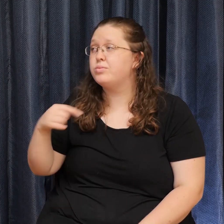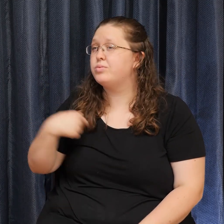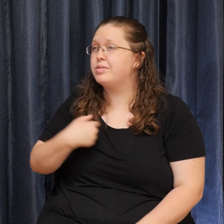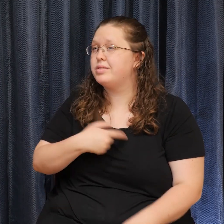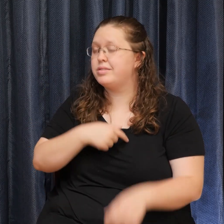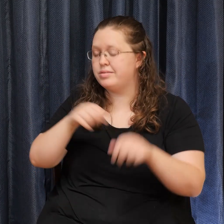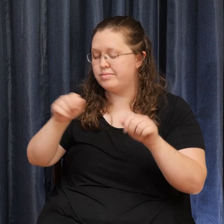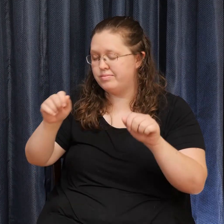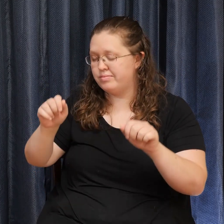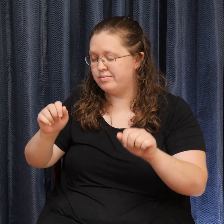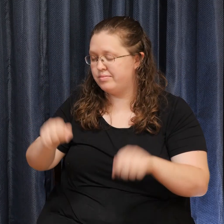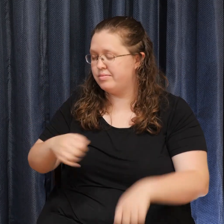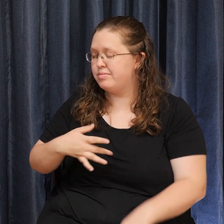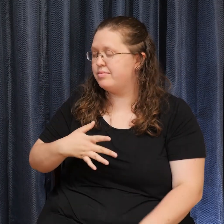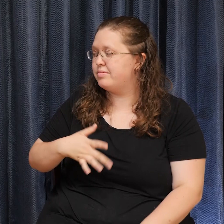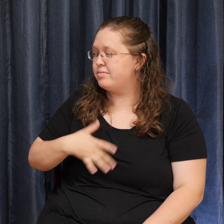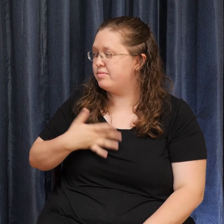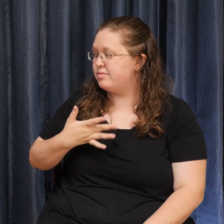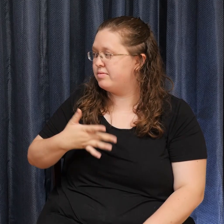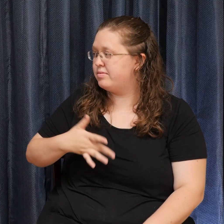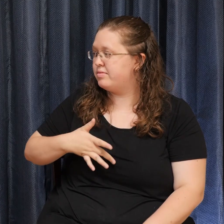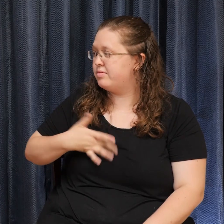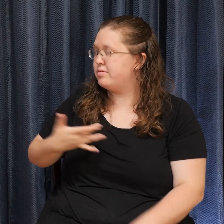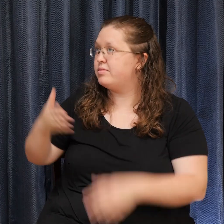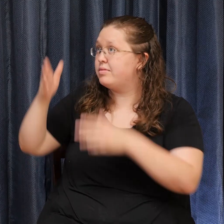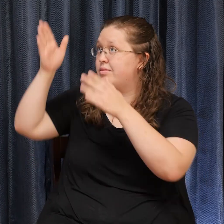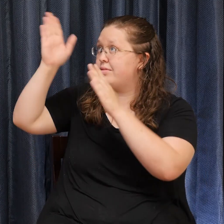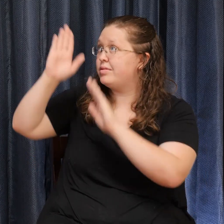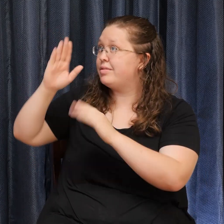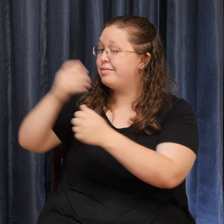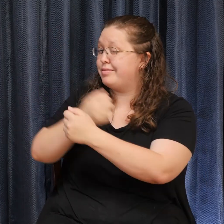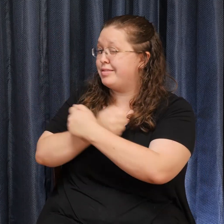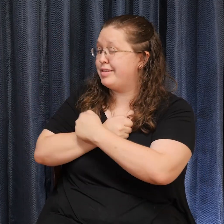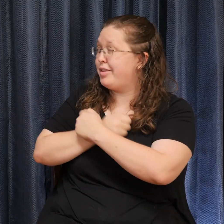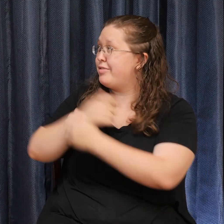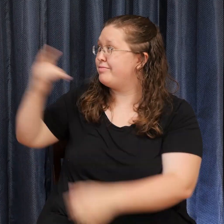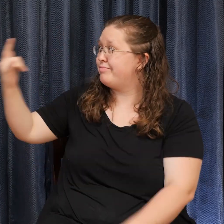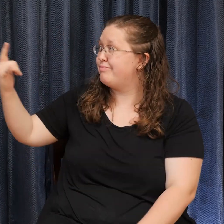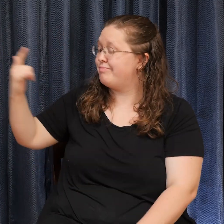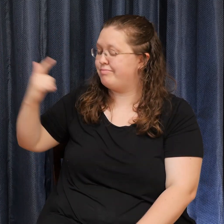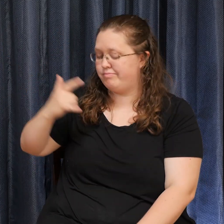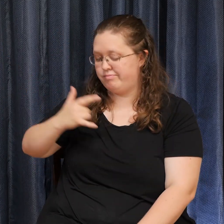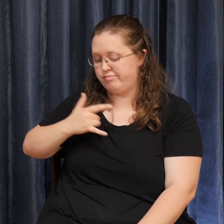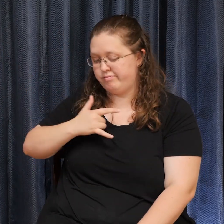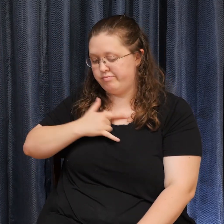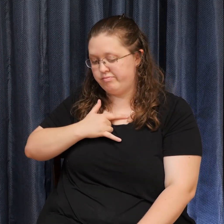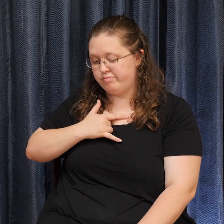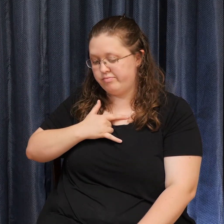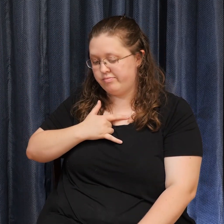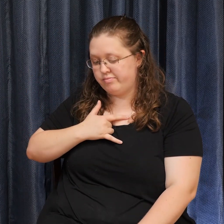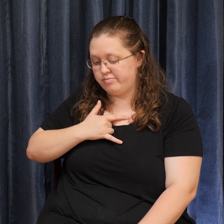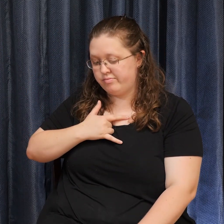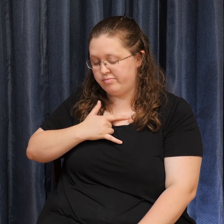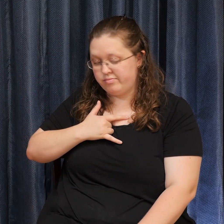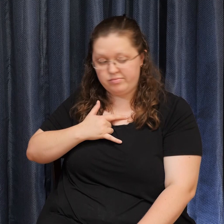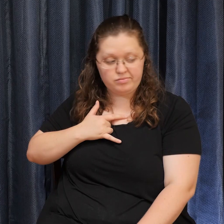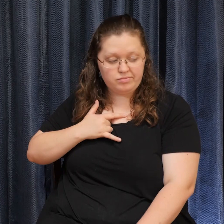feel God's love. Let me